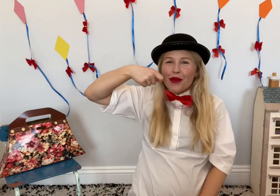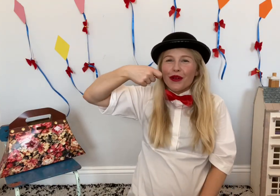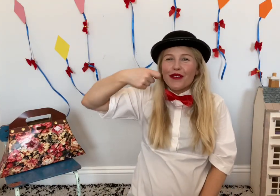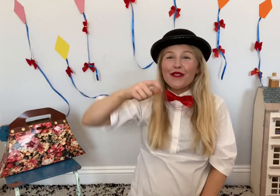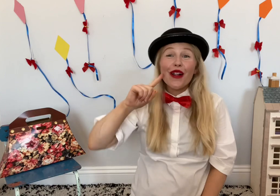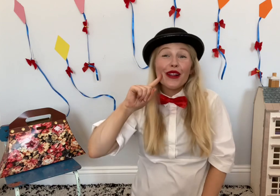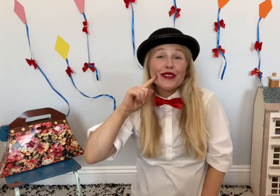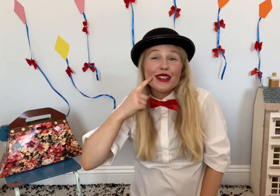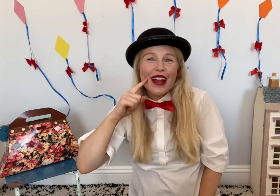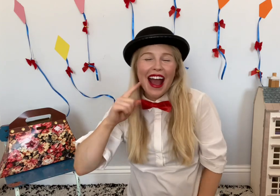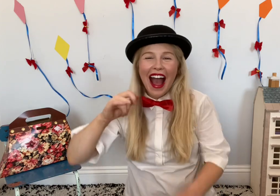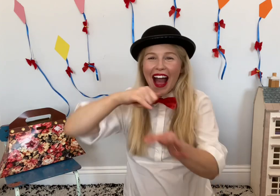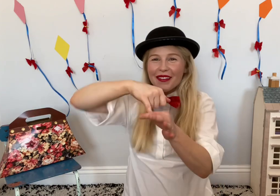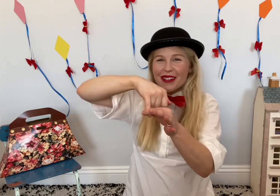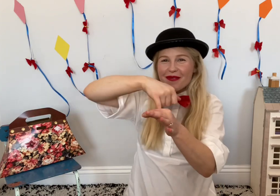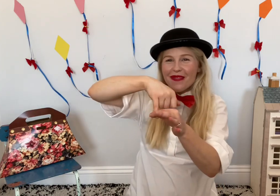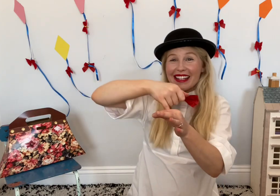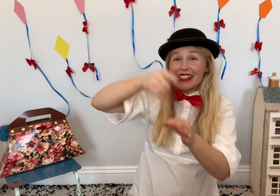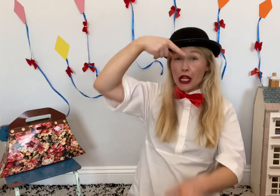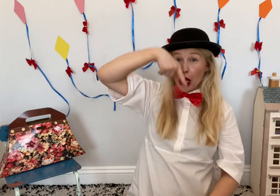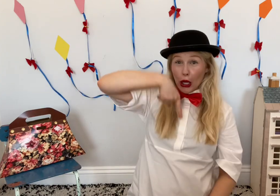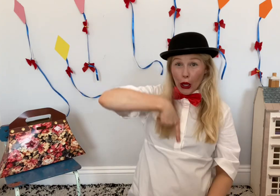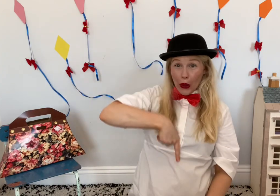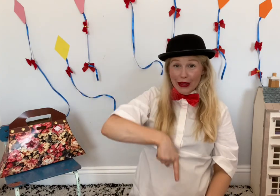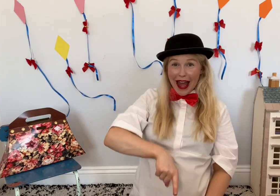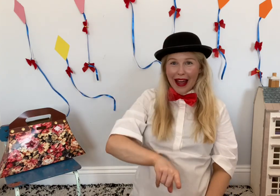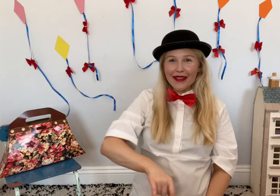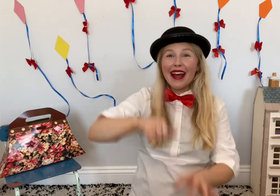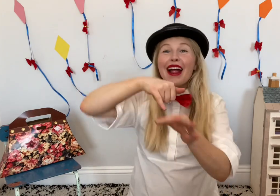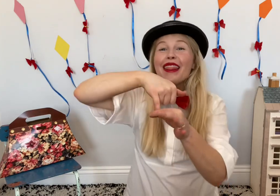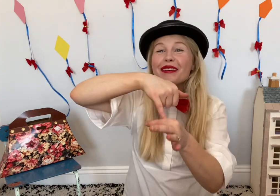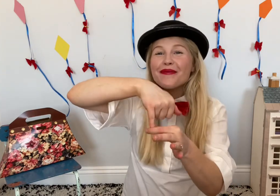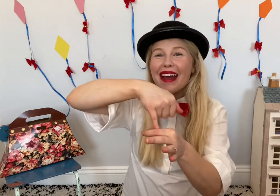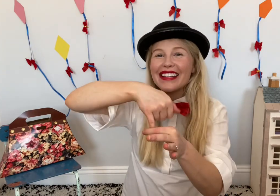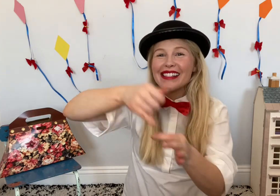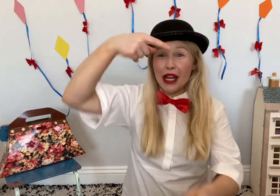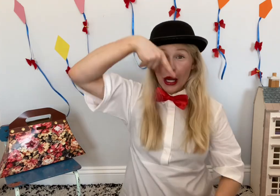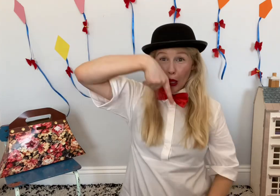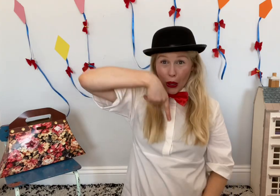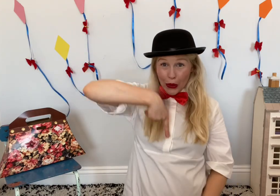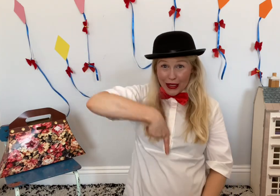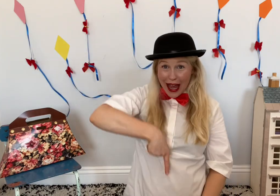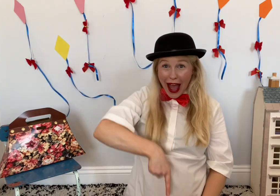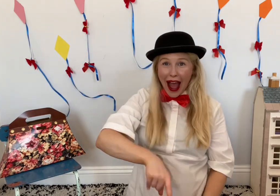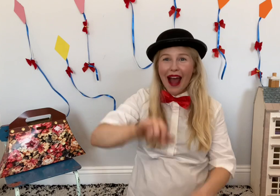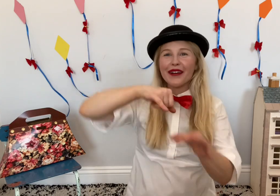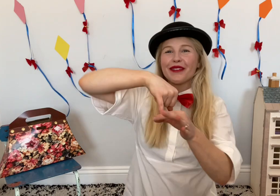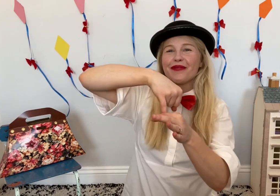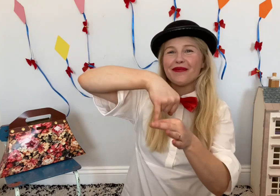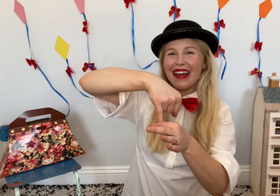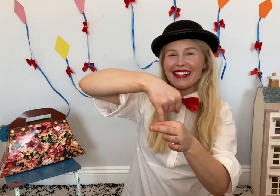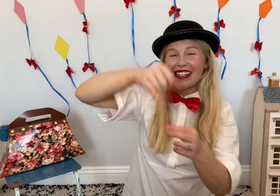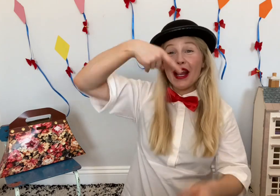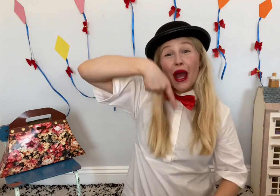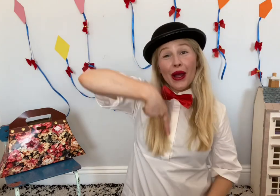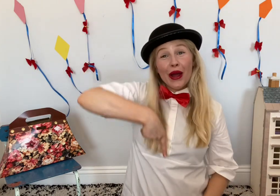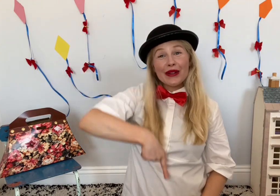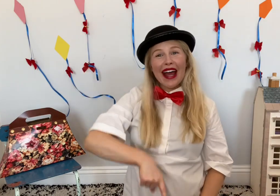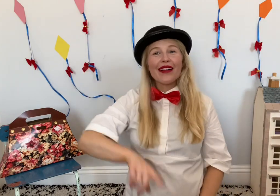to A of sugar helps the medicine go down, the medicine go down, the medicine go down.